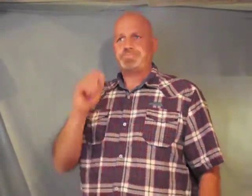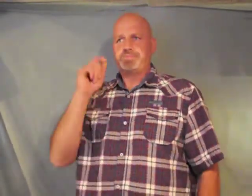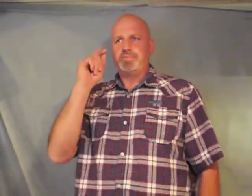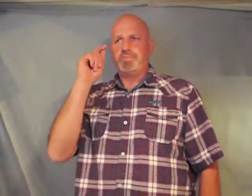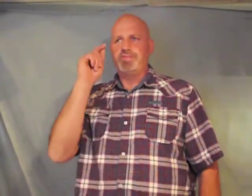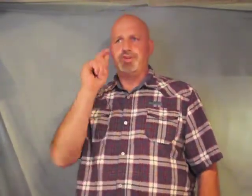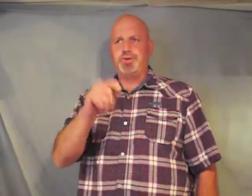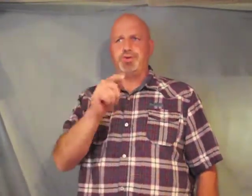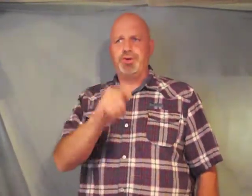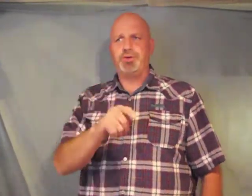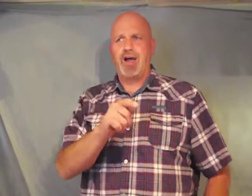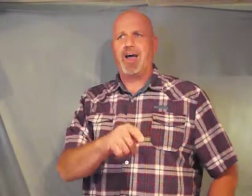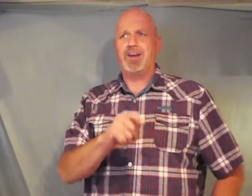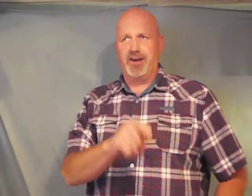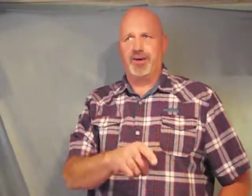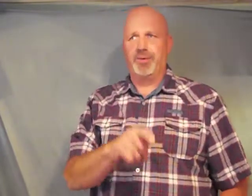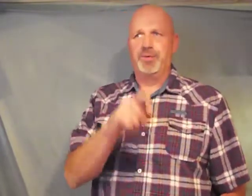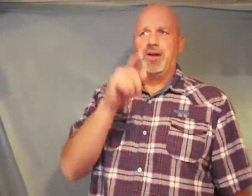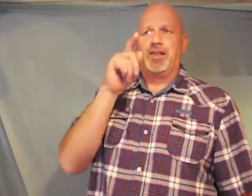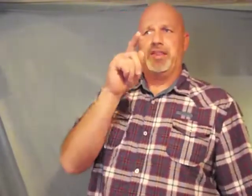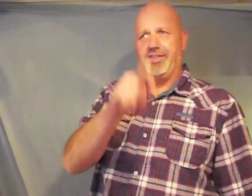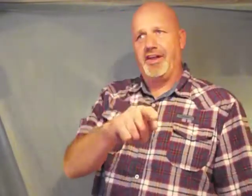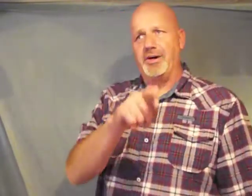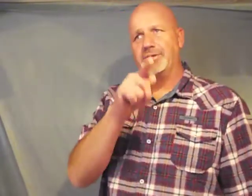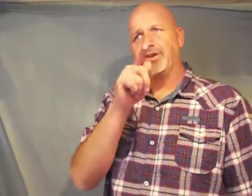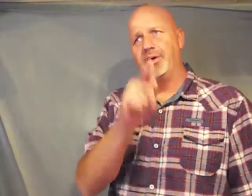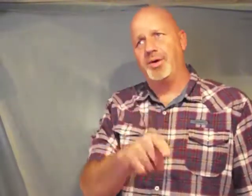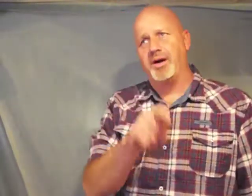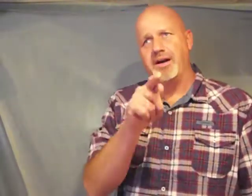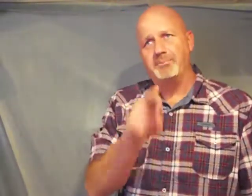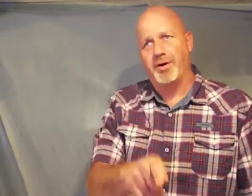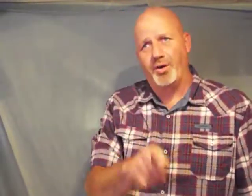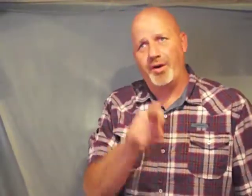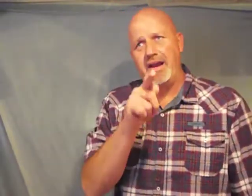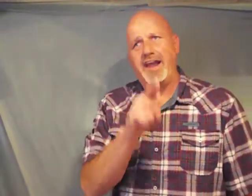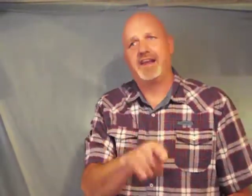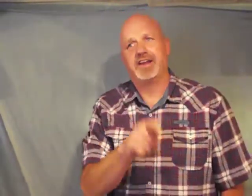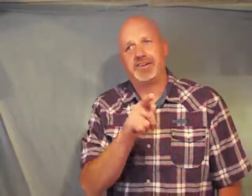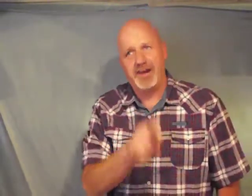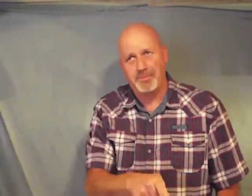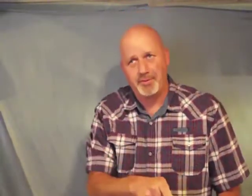do you not know that those who are employed in the temple